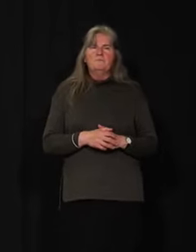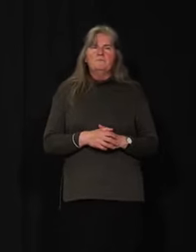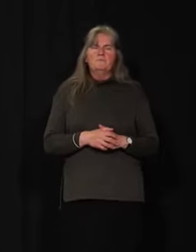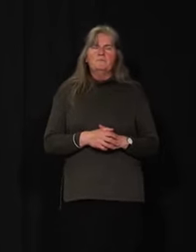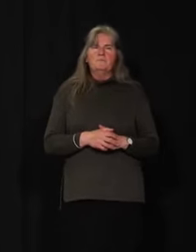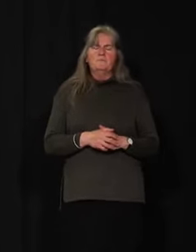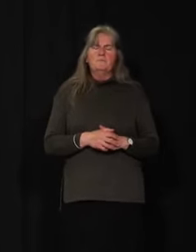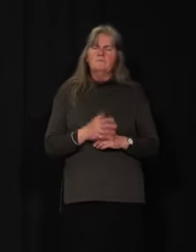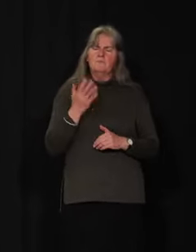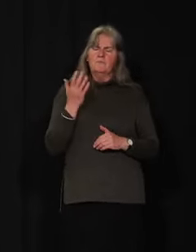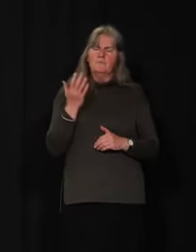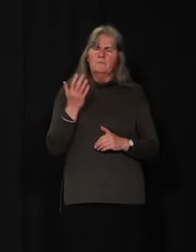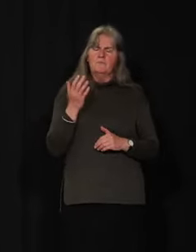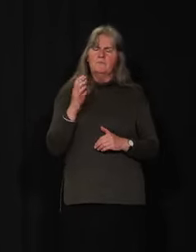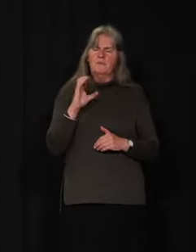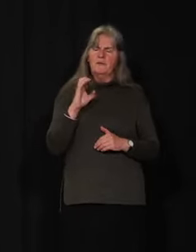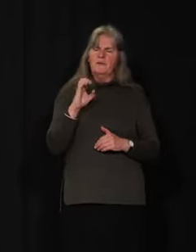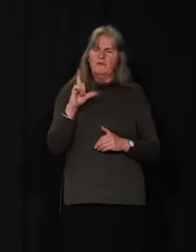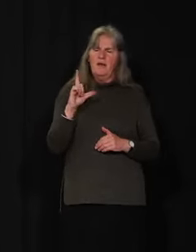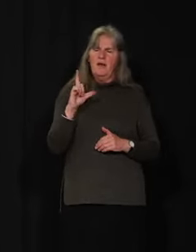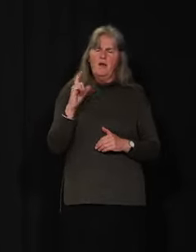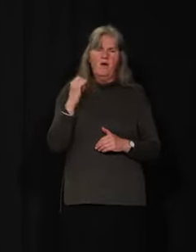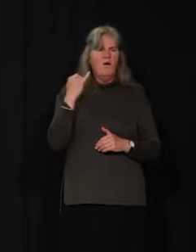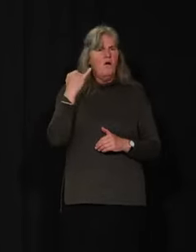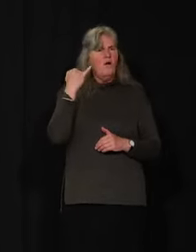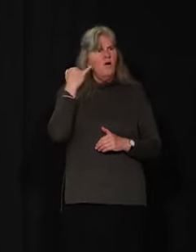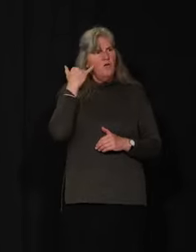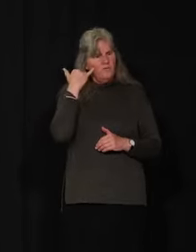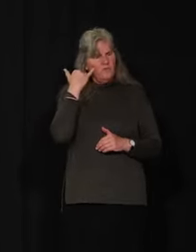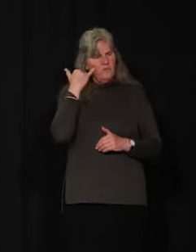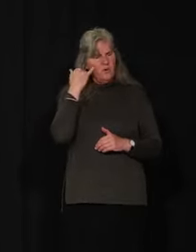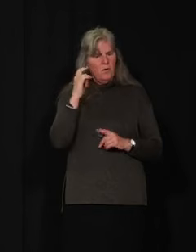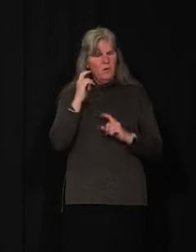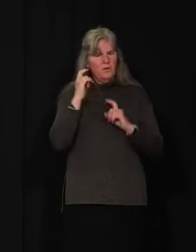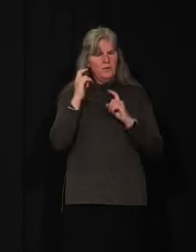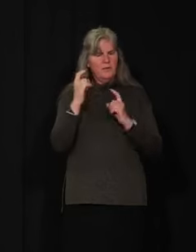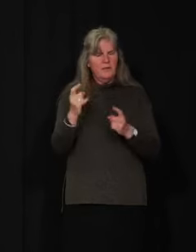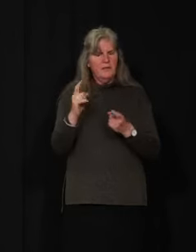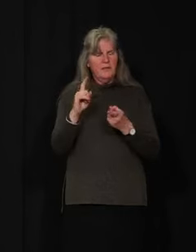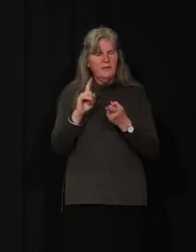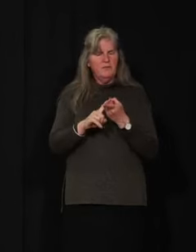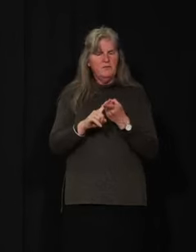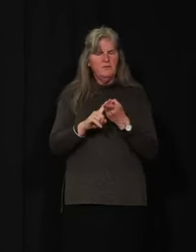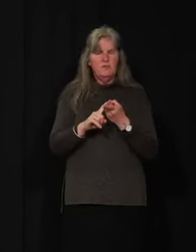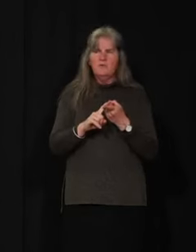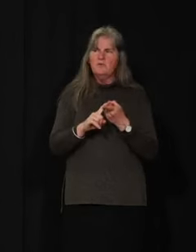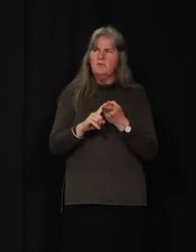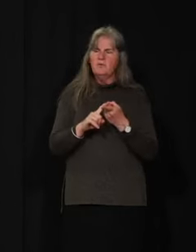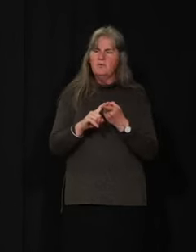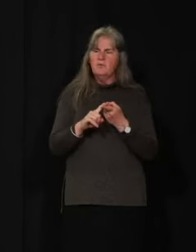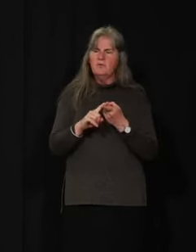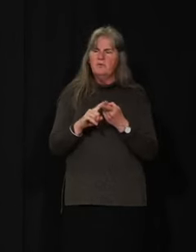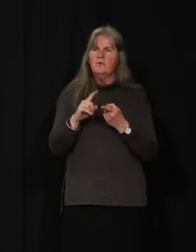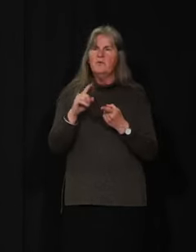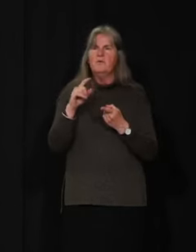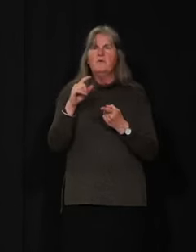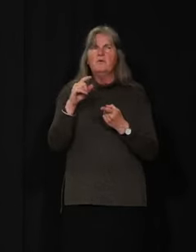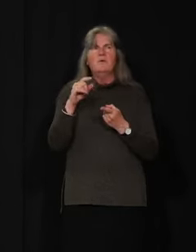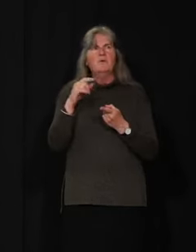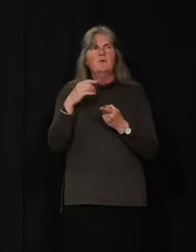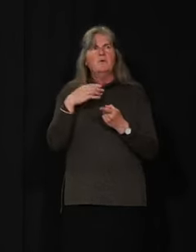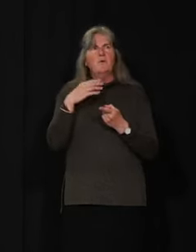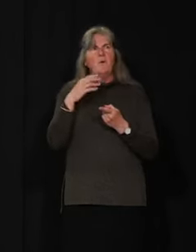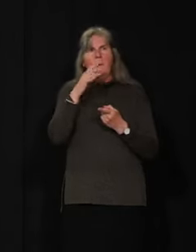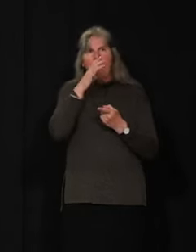Why were the cell phones issued by the Yukon government and the Yukon Status of Women Council and Northwest Pell, those 325